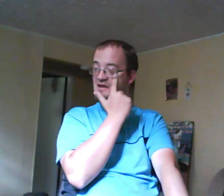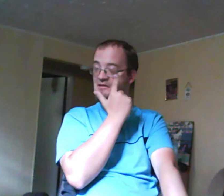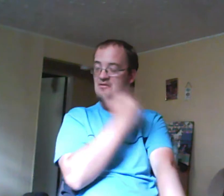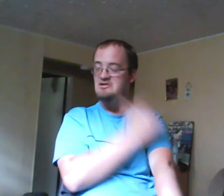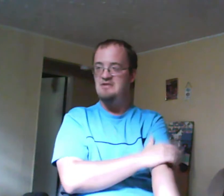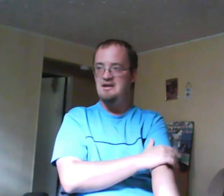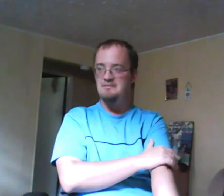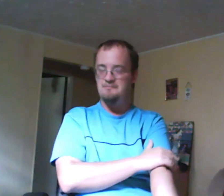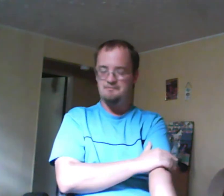when she was 10.